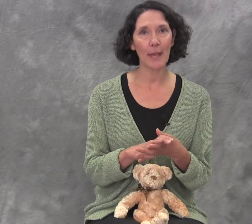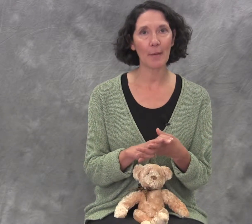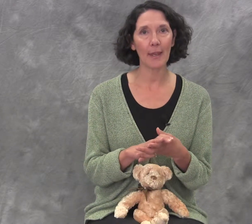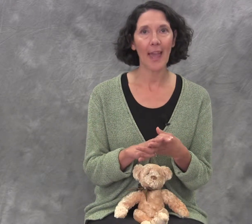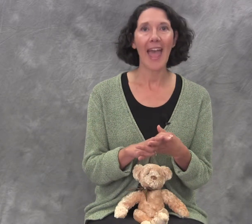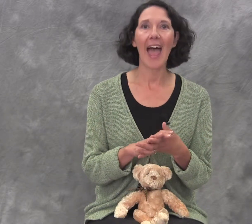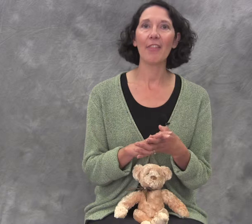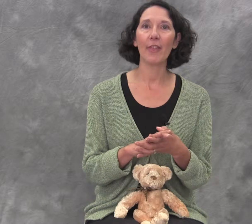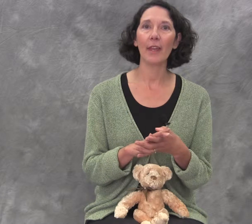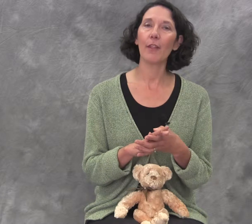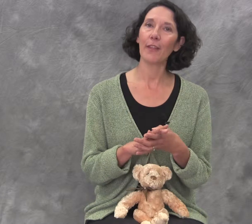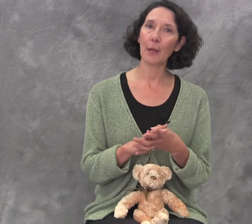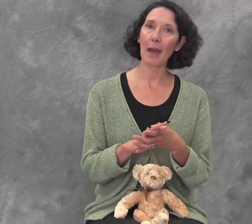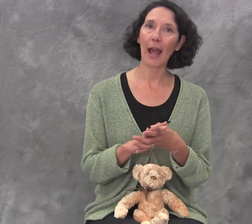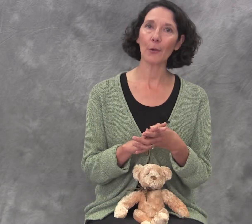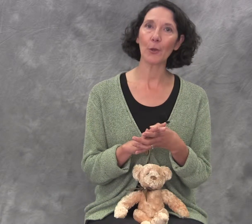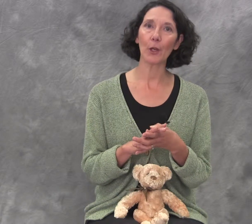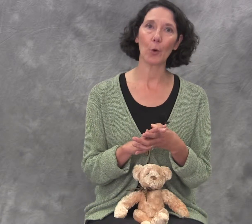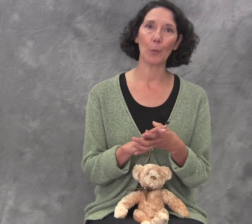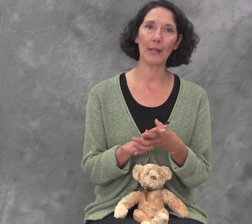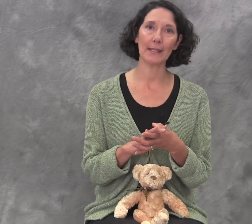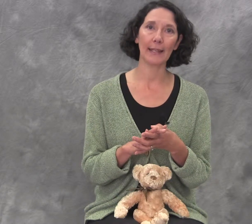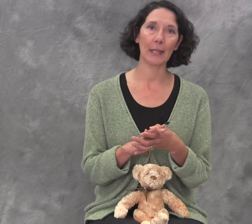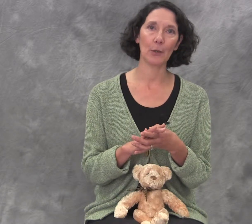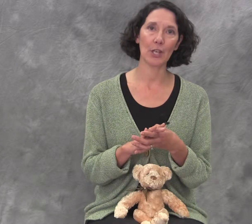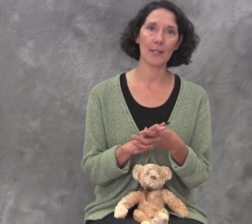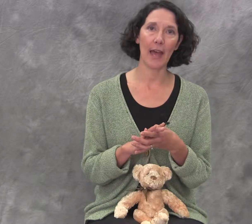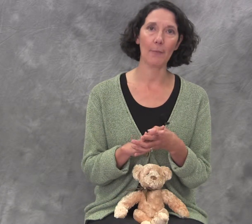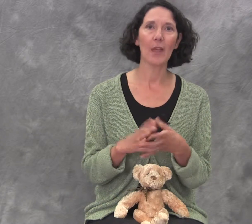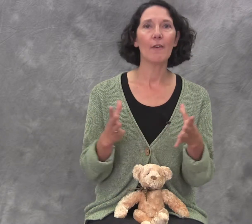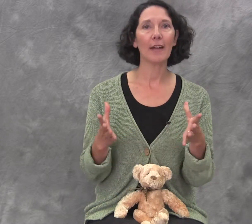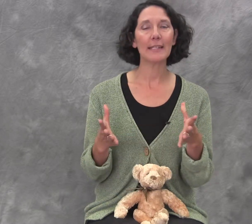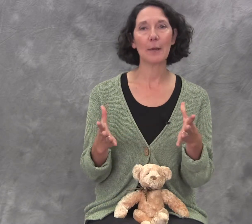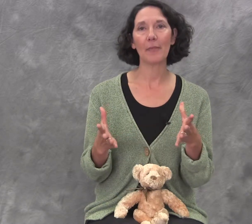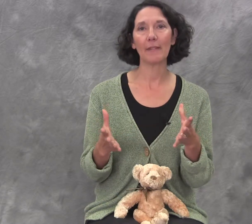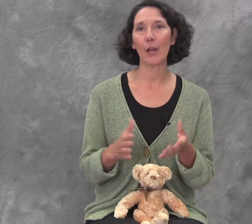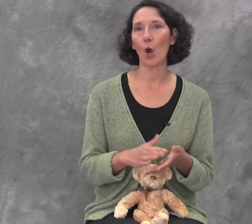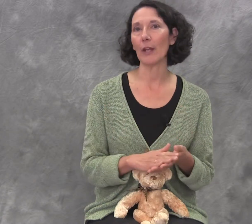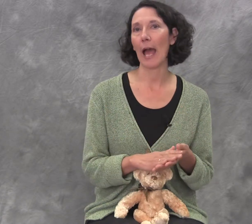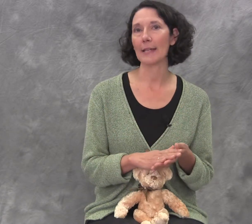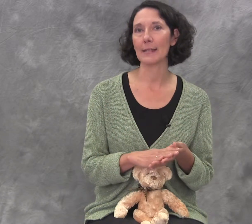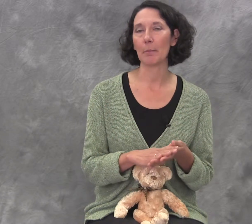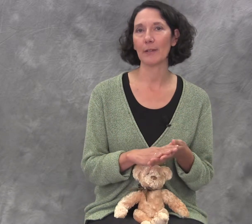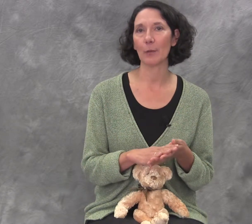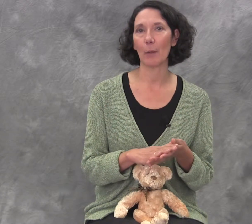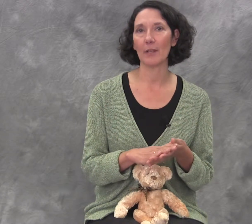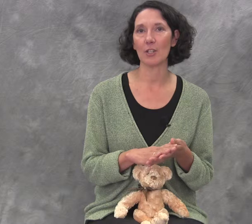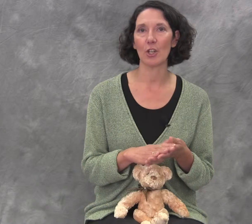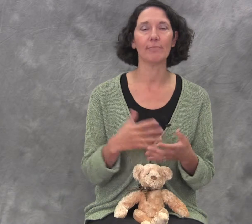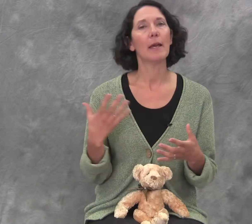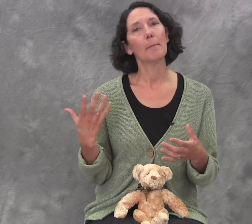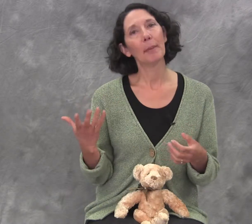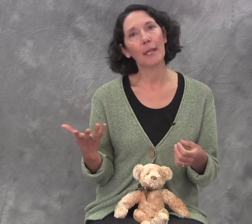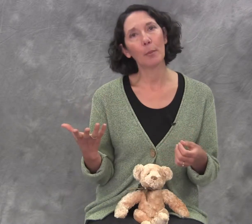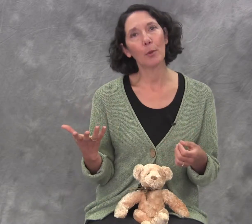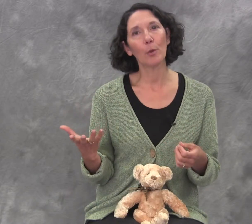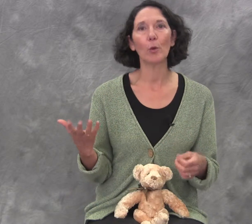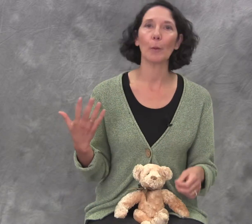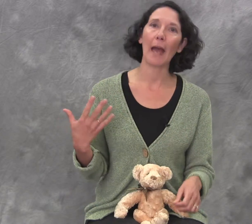your baby and then think about how you can incorporate sign language into that. Find something that already has some built-in repetition. Peekaboo or